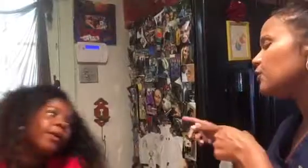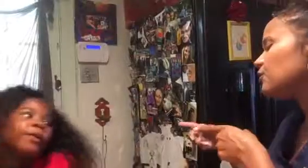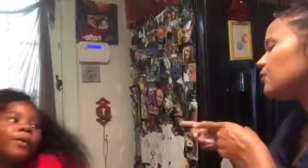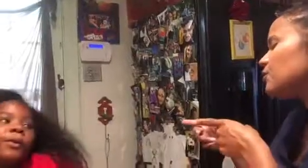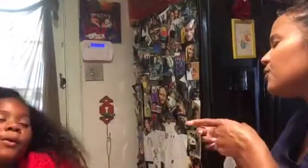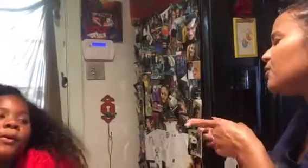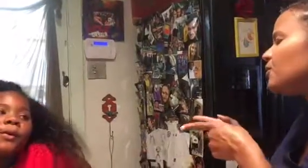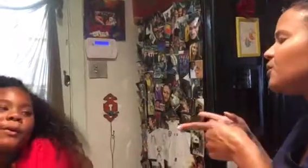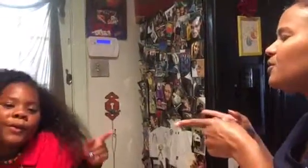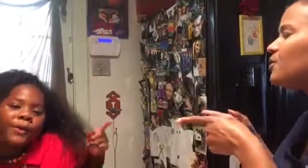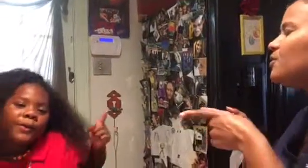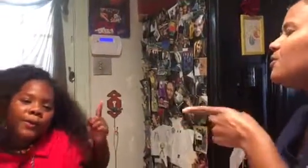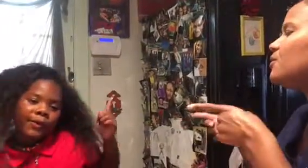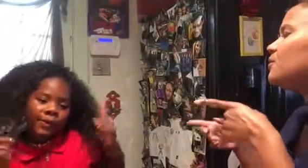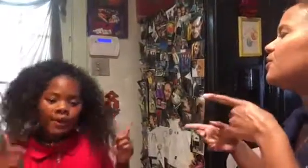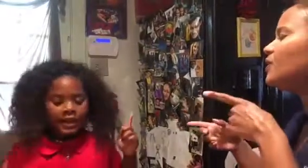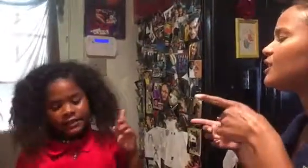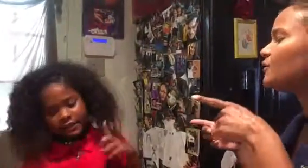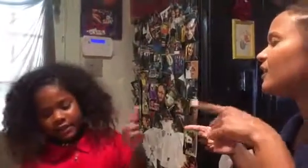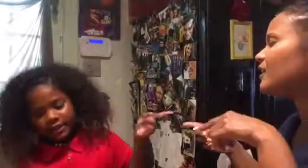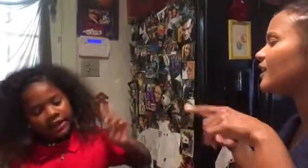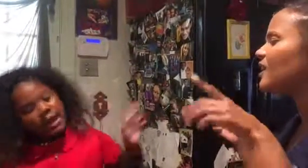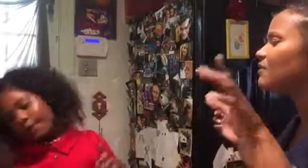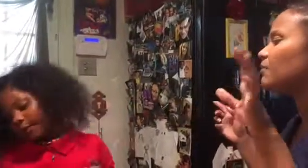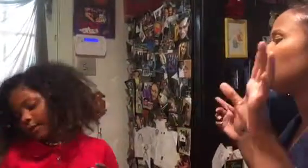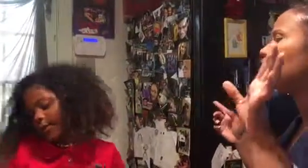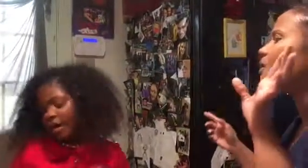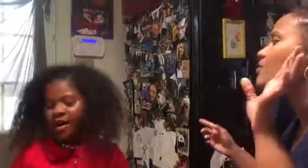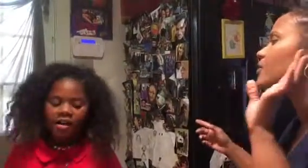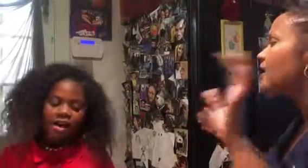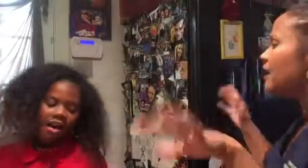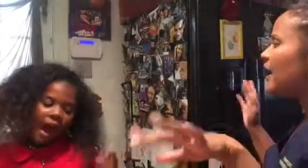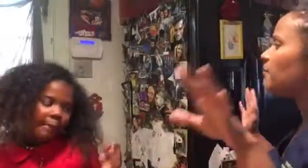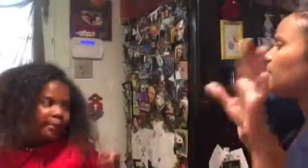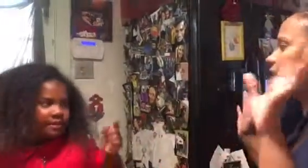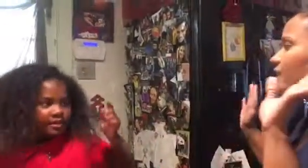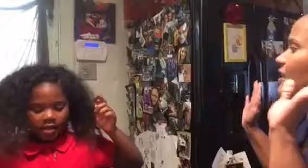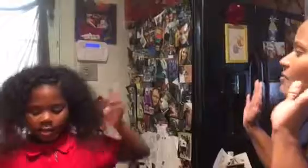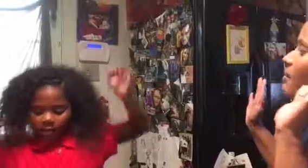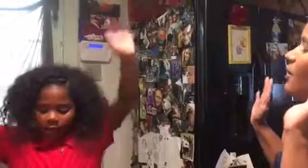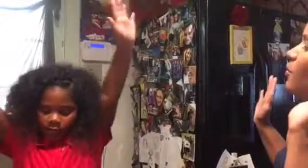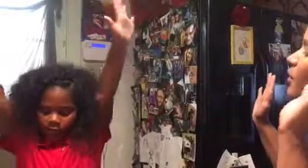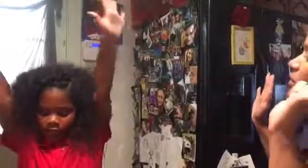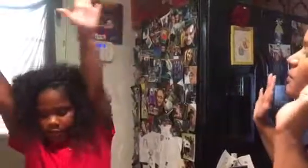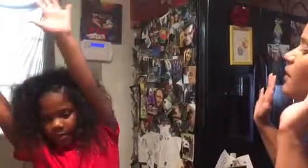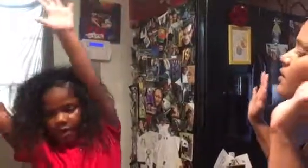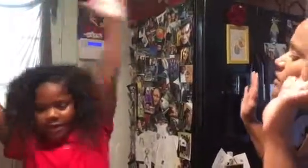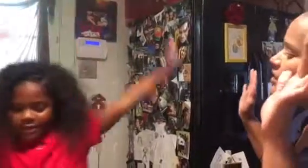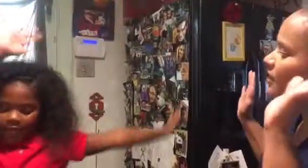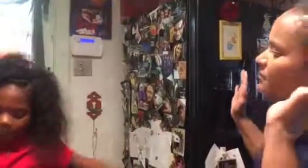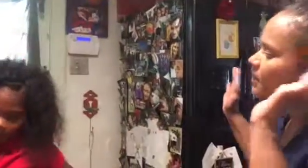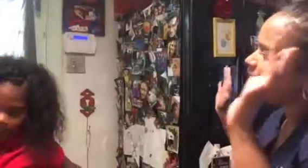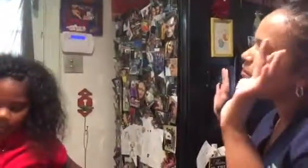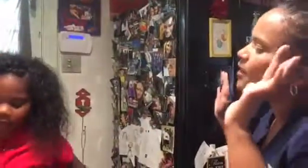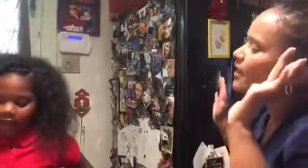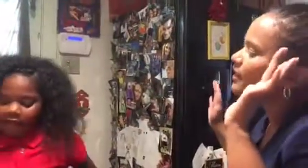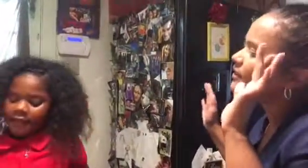you This feeling can't be wrong, I'm about to get my worship on Take me away,